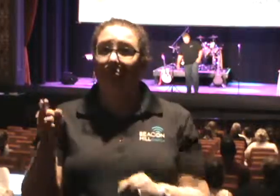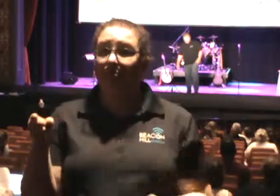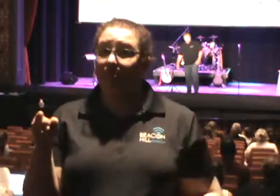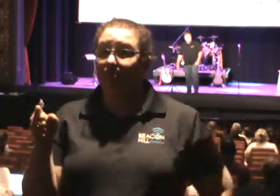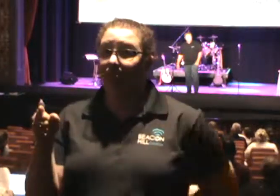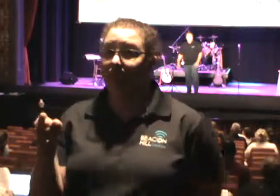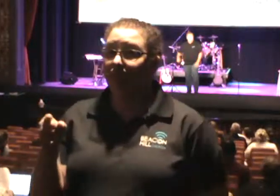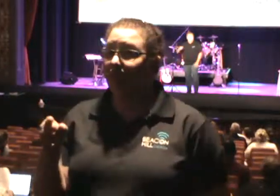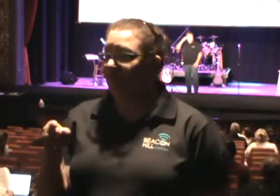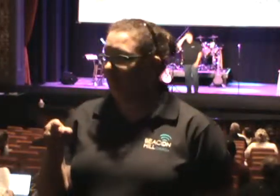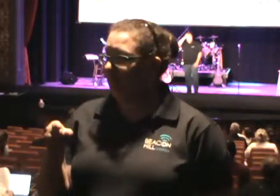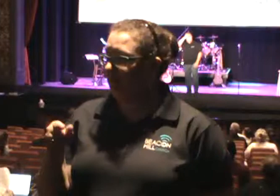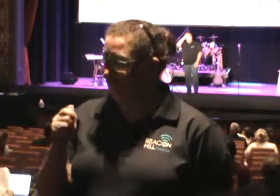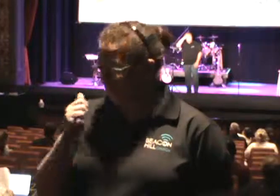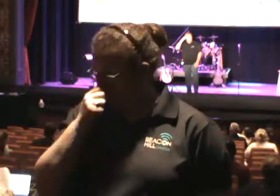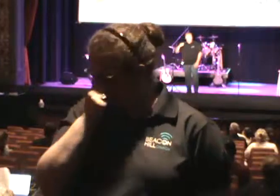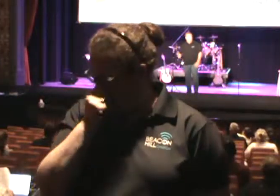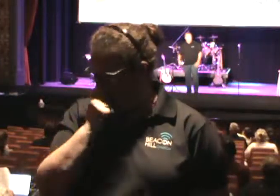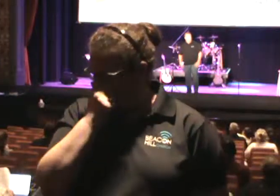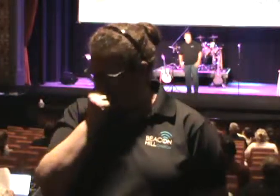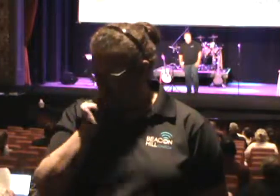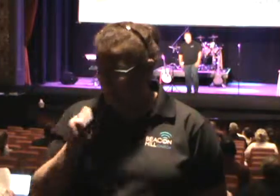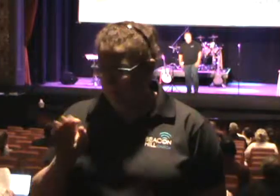Joseph Robertson III.